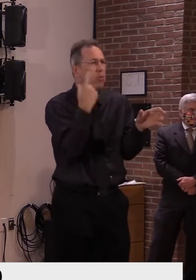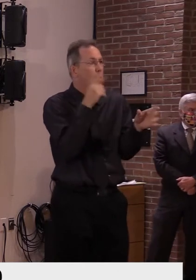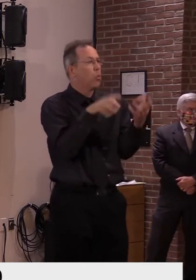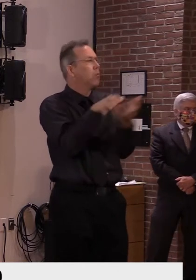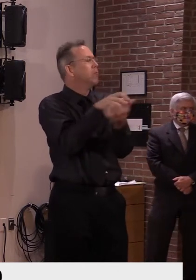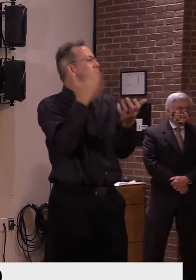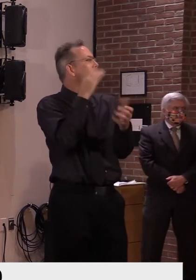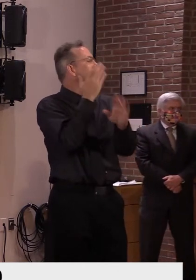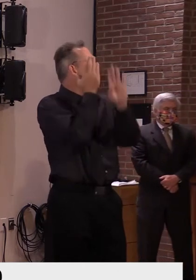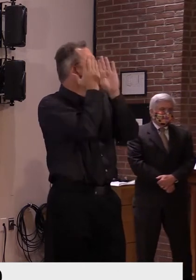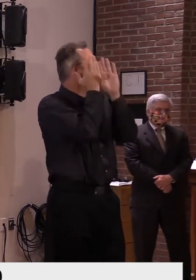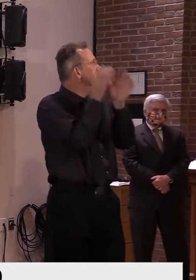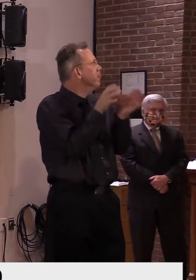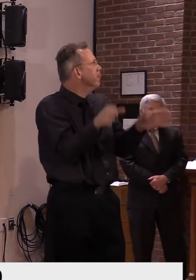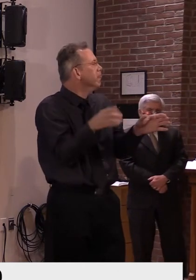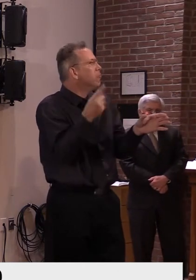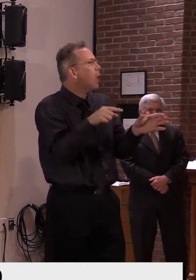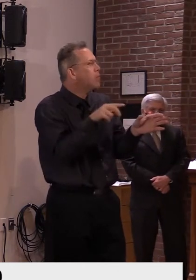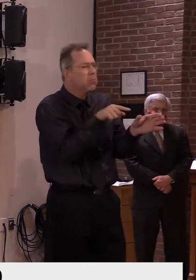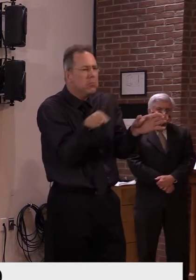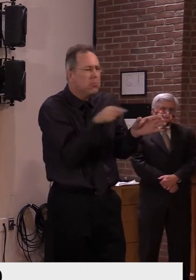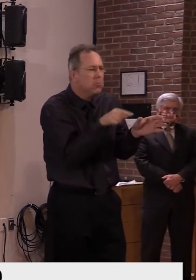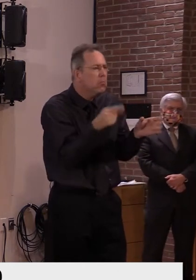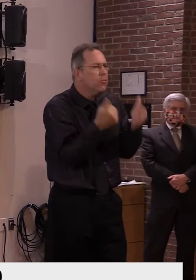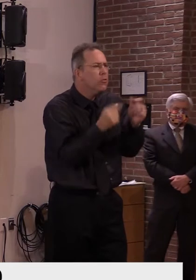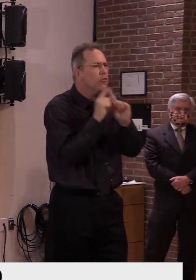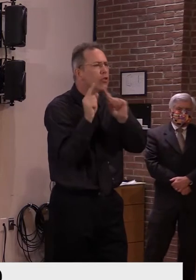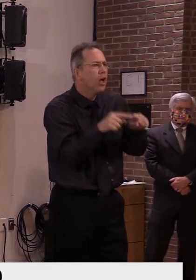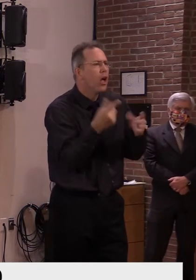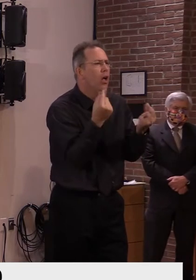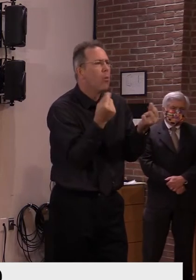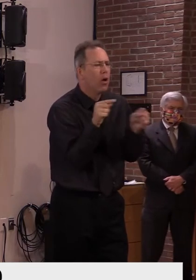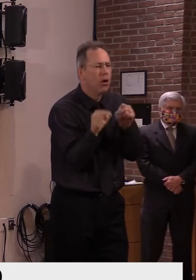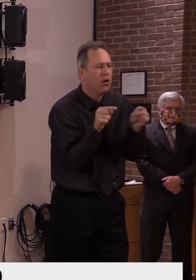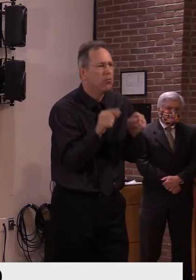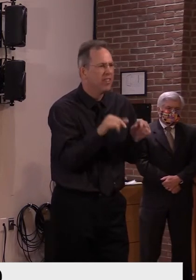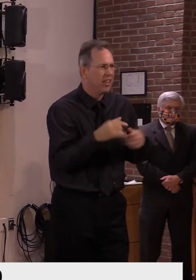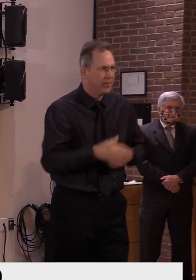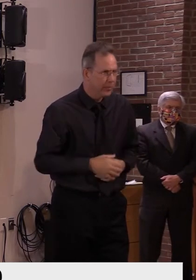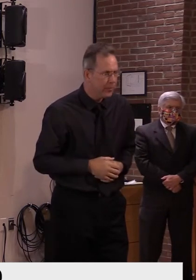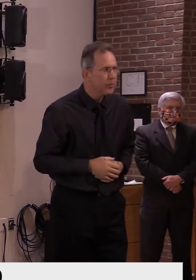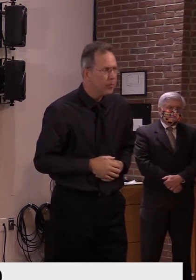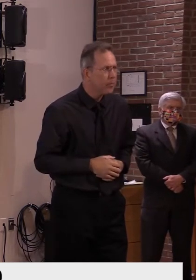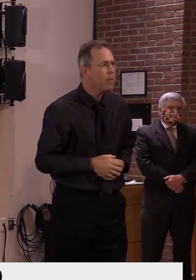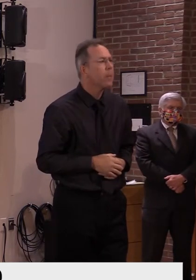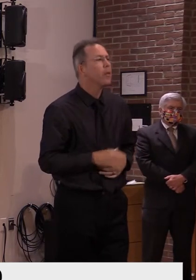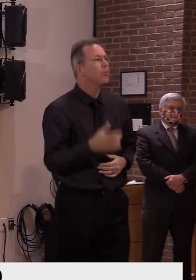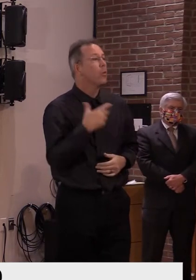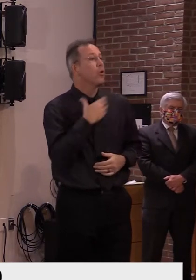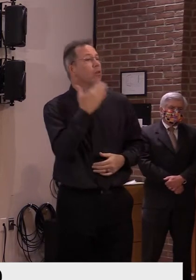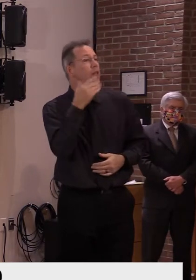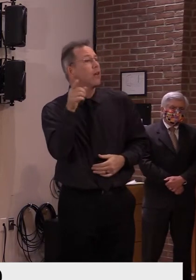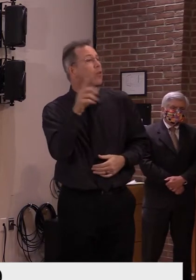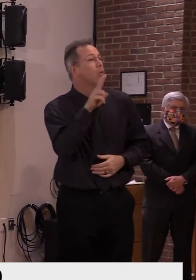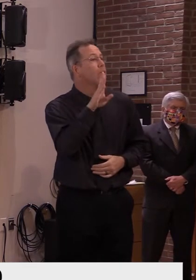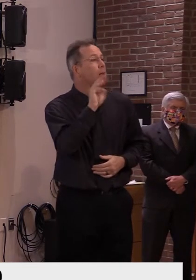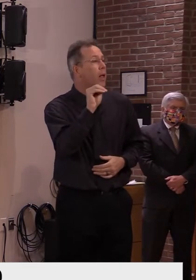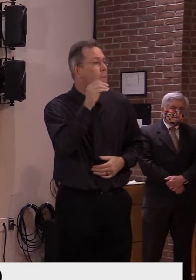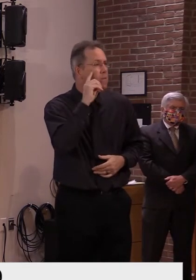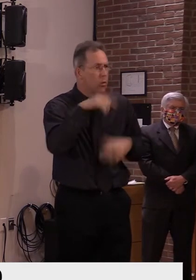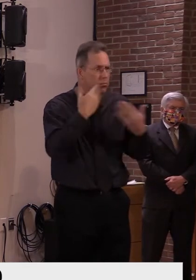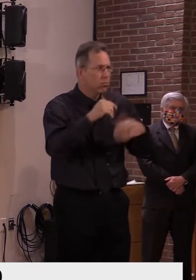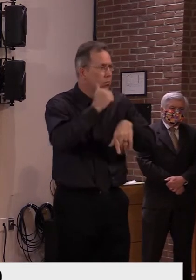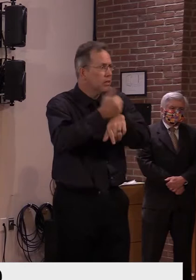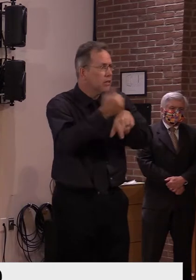specific outpatient study just to be used for this trial. Importantly, this site will follow highly stringent coronavirus